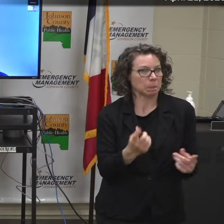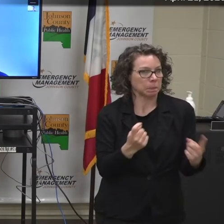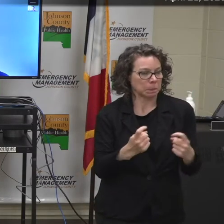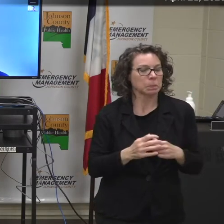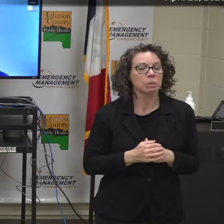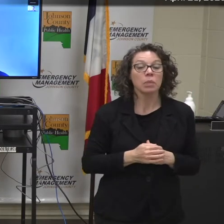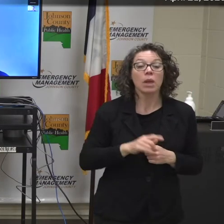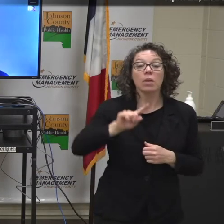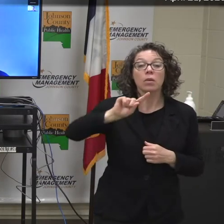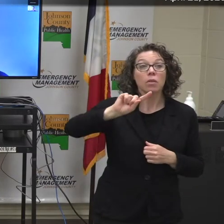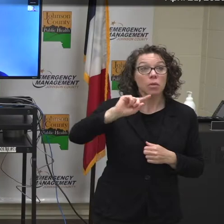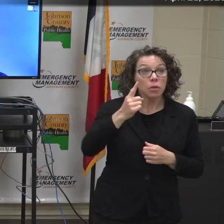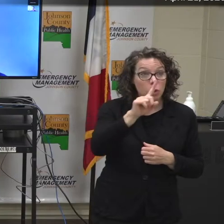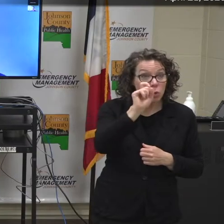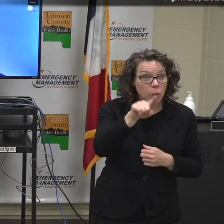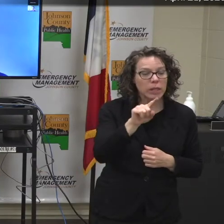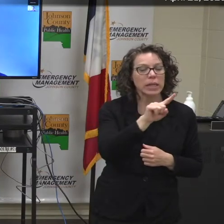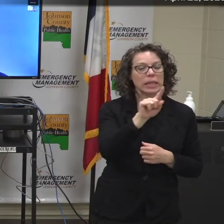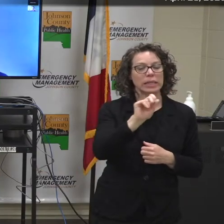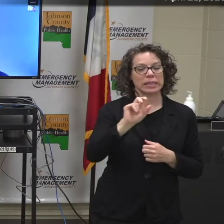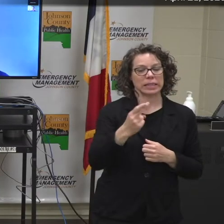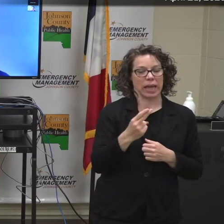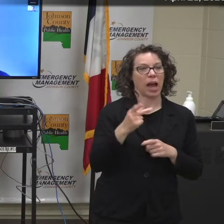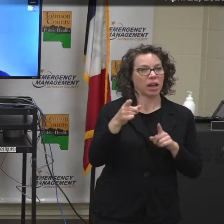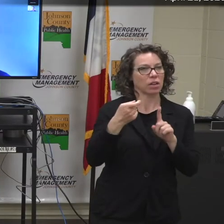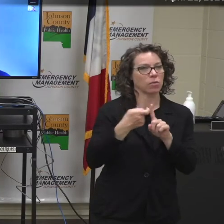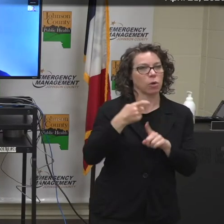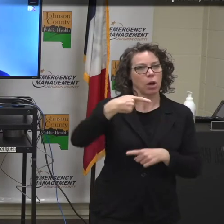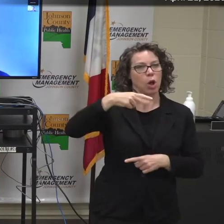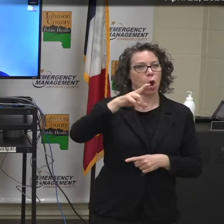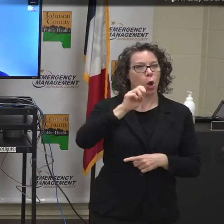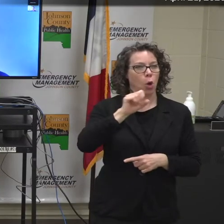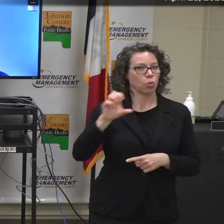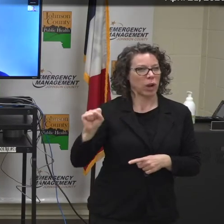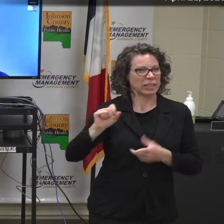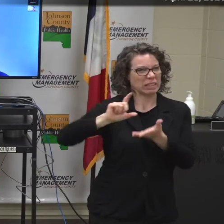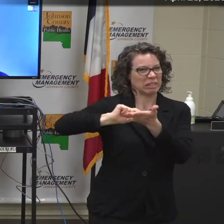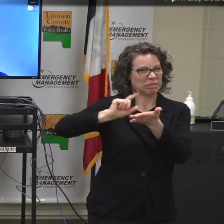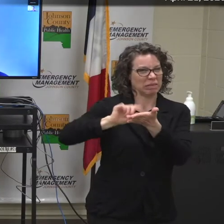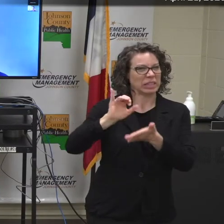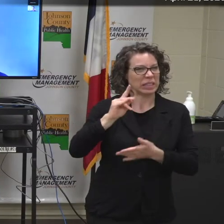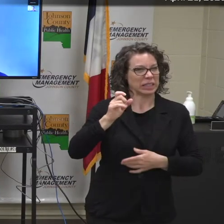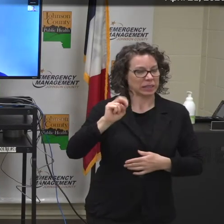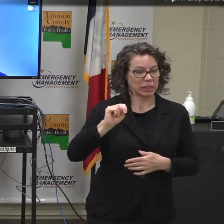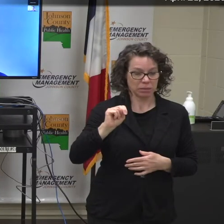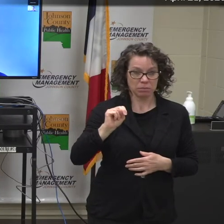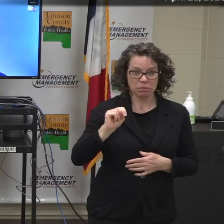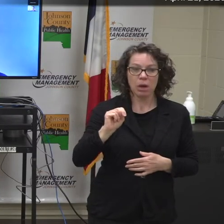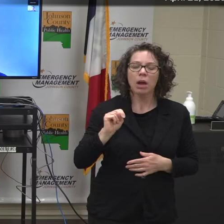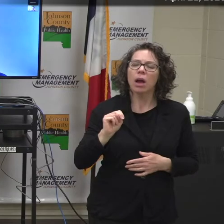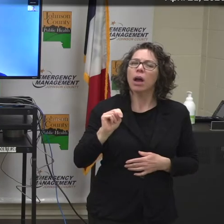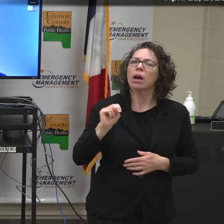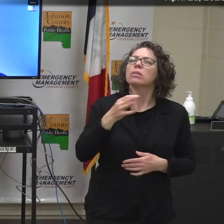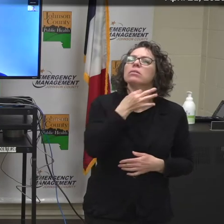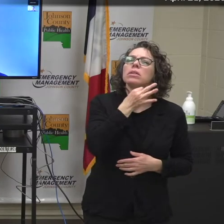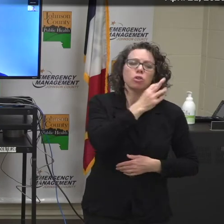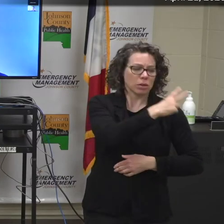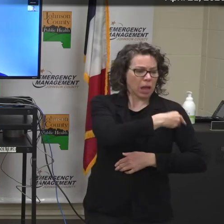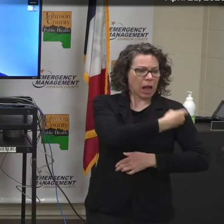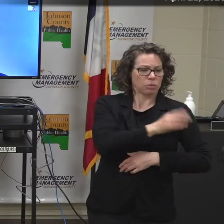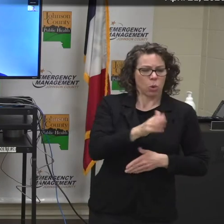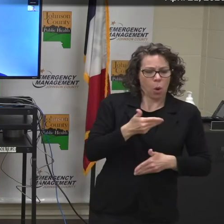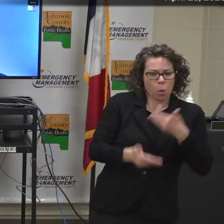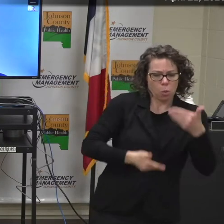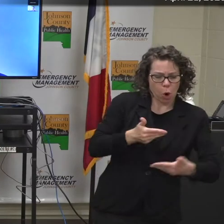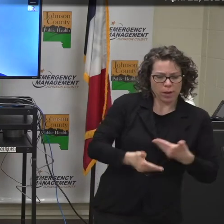Great. The first one is from Zach Smith from the Press Citizen. Have there been any changes to the process hospitals are using to